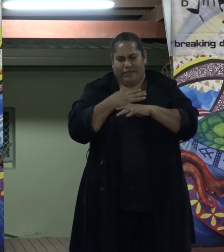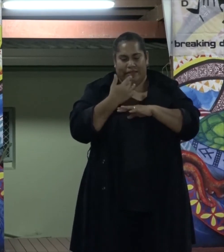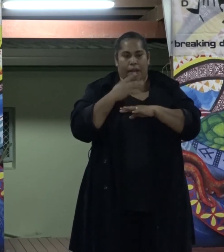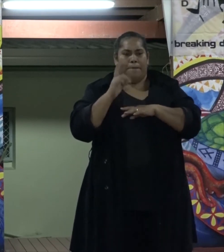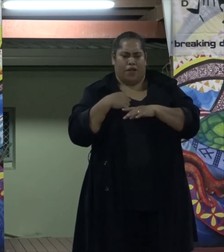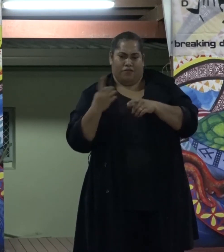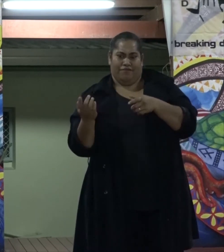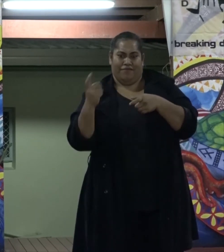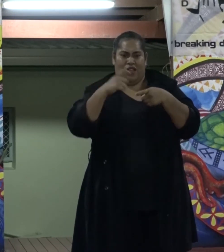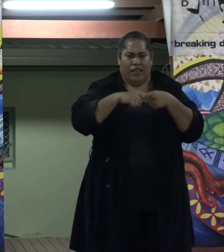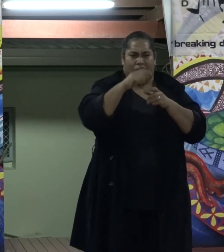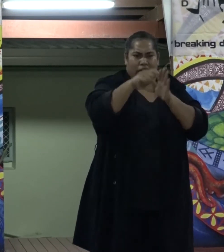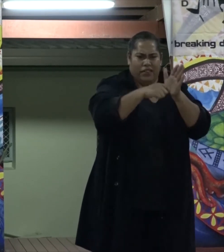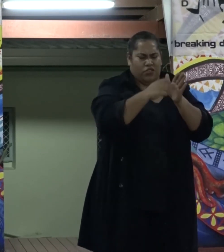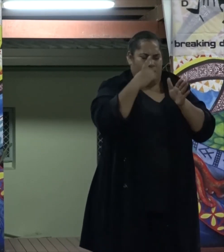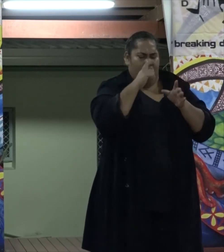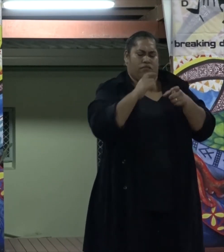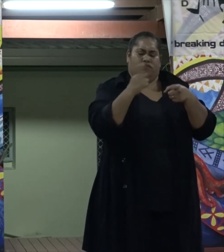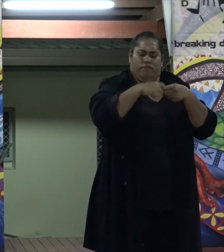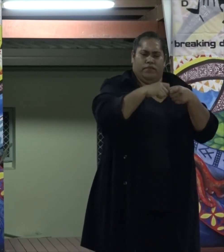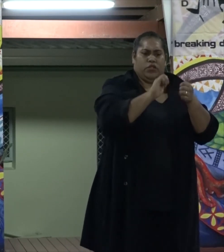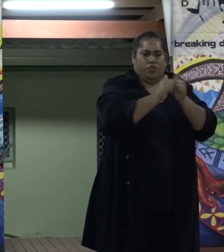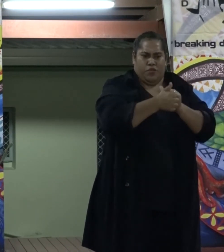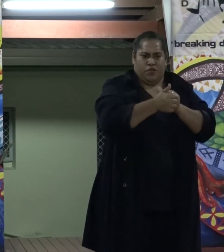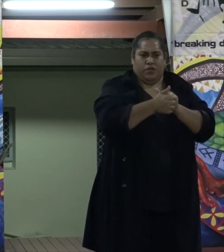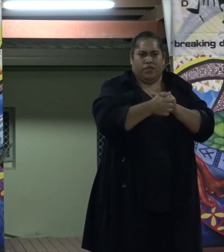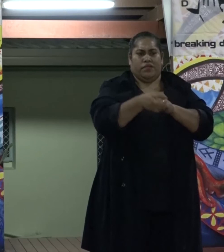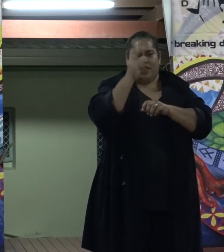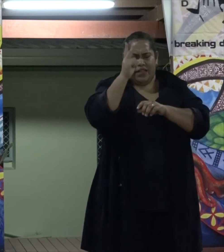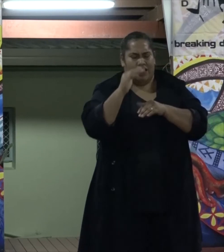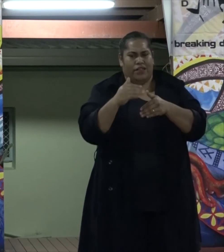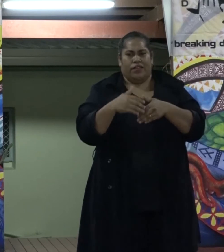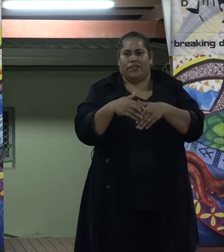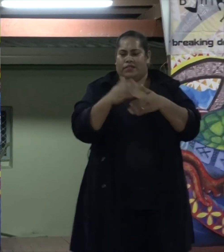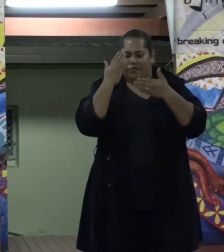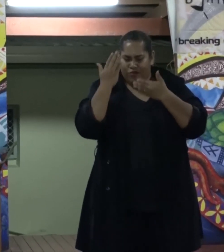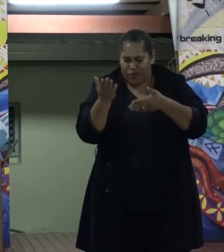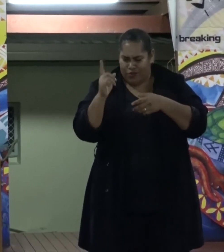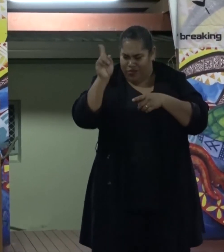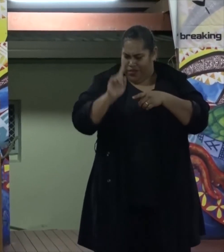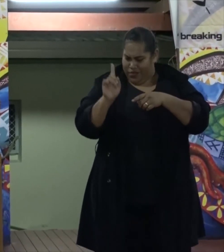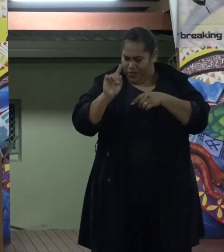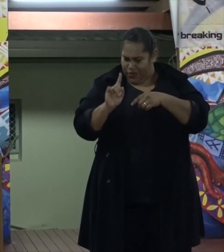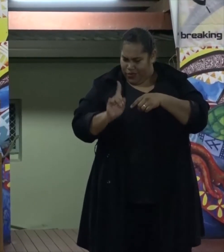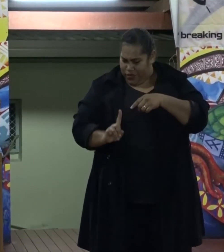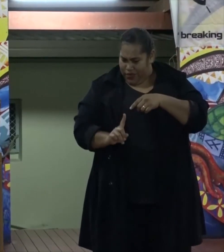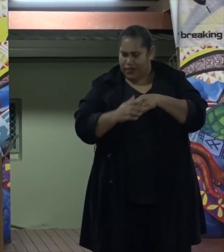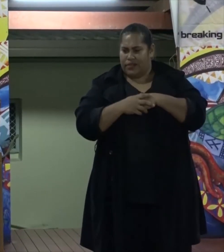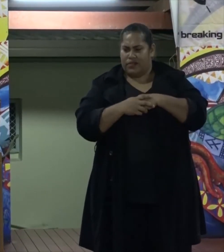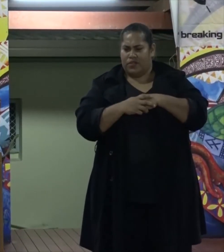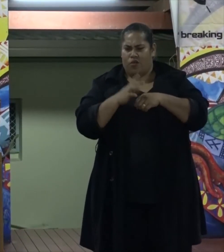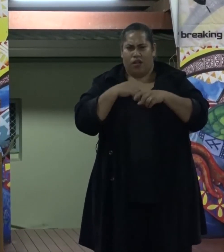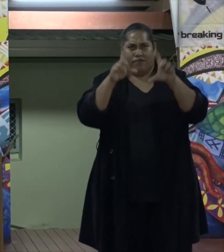the teenage years and even beyond. Once again, it is an honour to be here today. One of my favourite